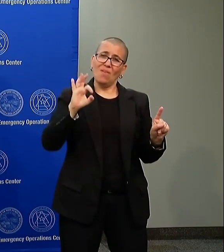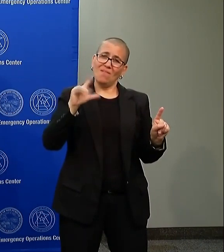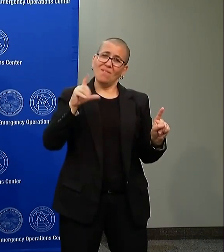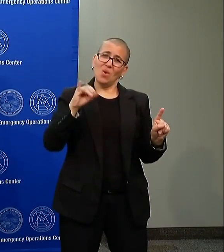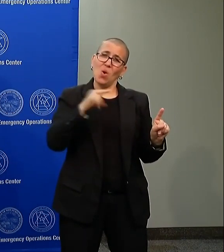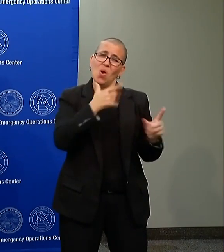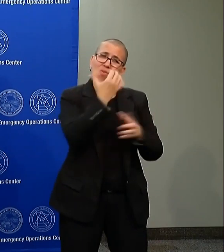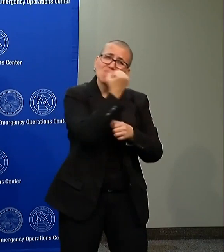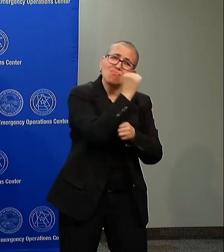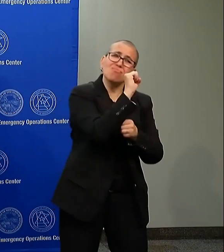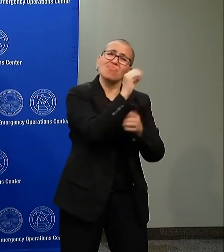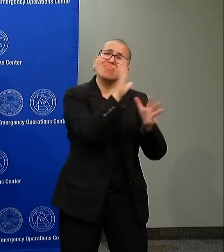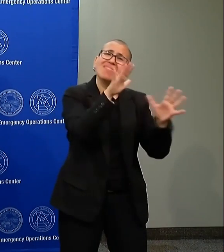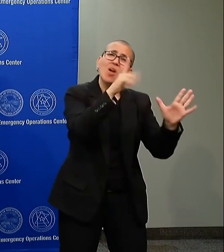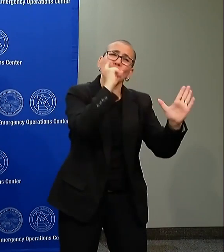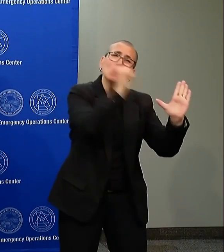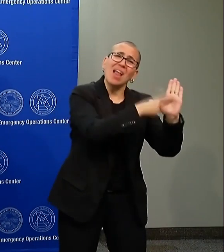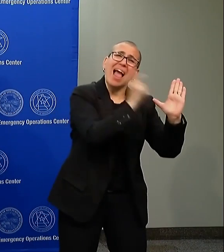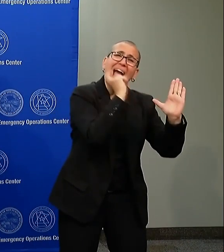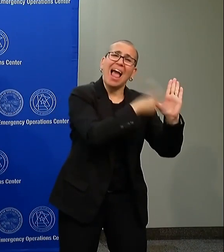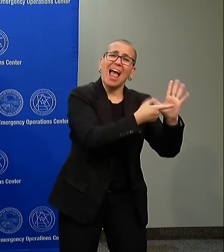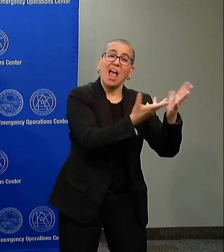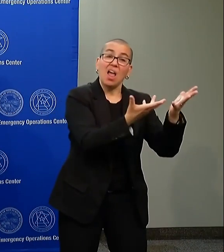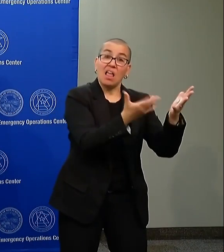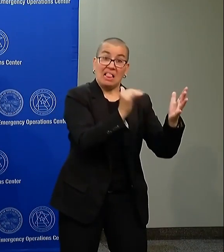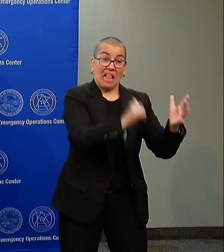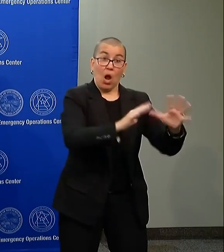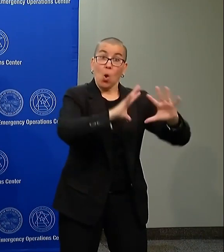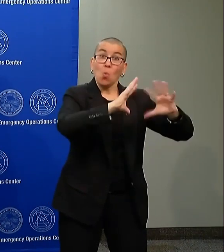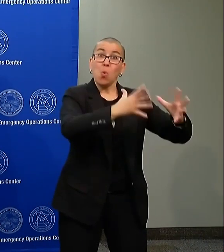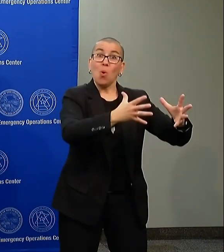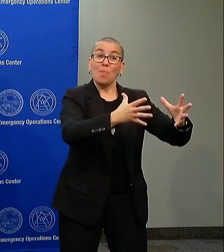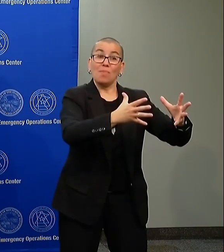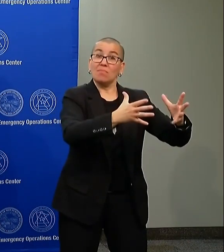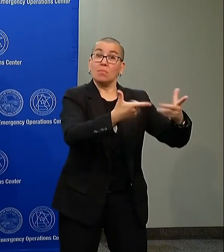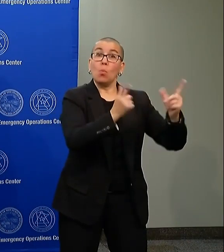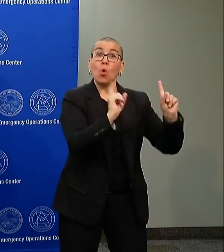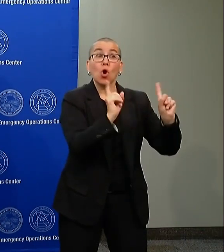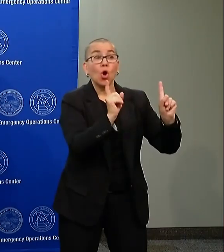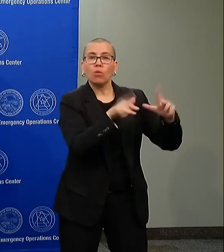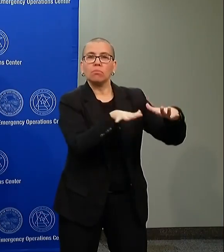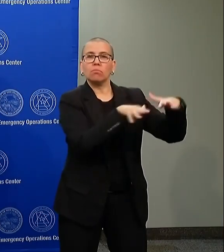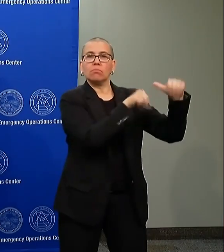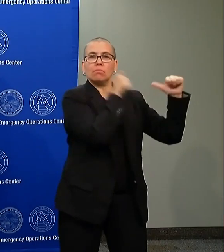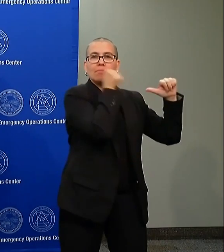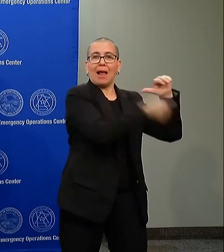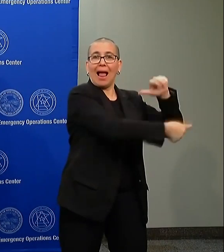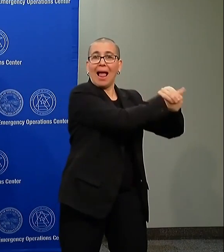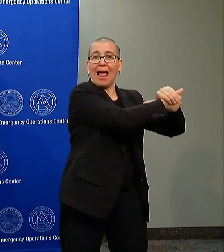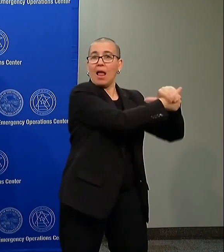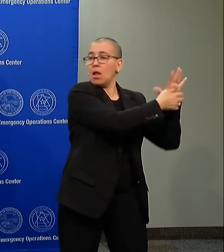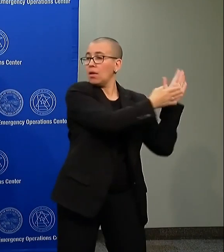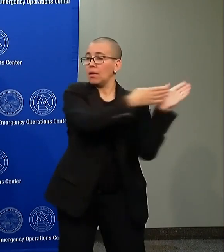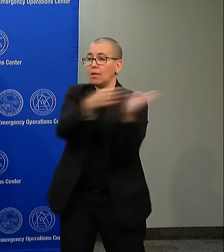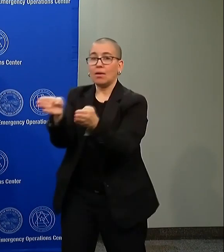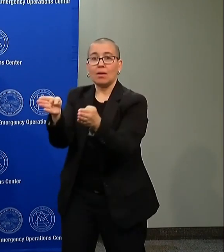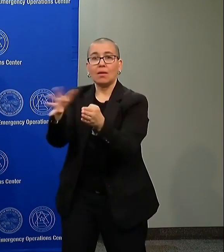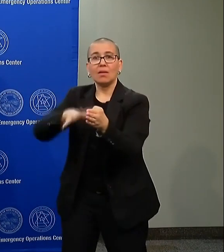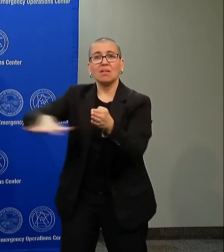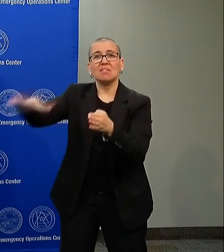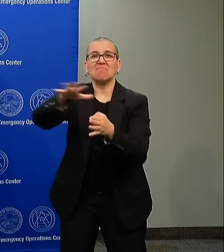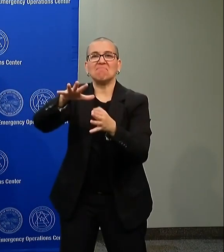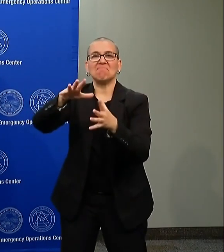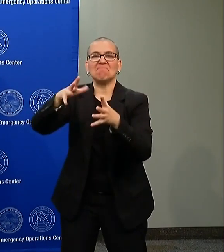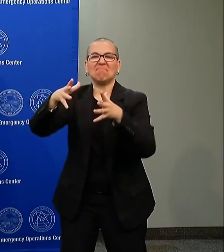the group that is throwing projectiles, throwing batteries, firing into crowds and